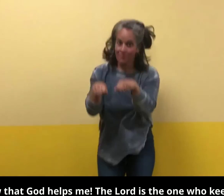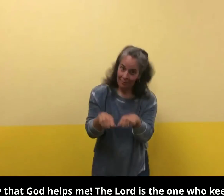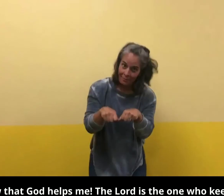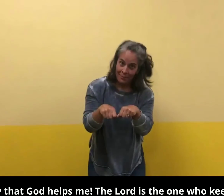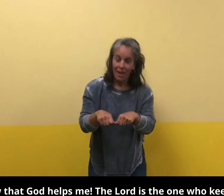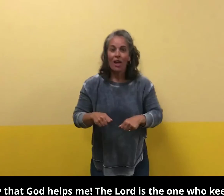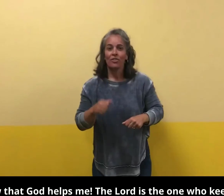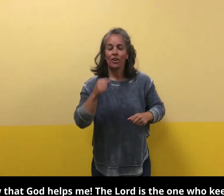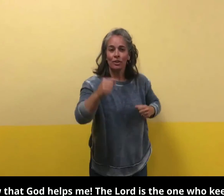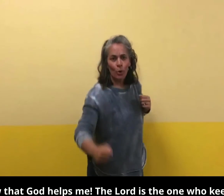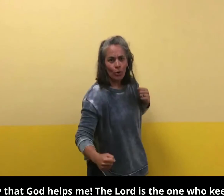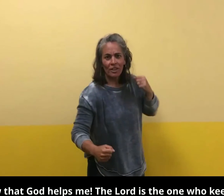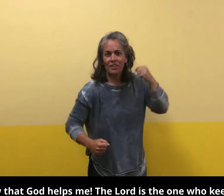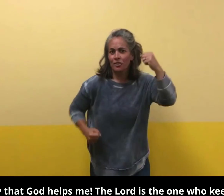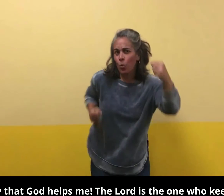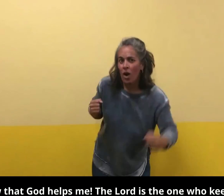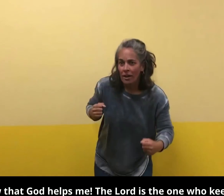the Lord is the one